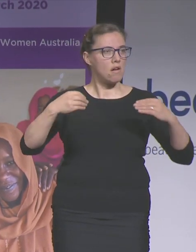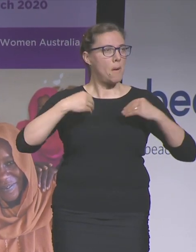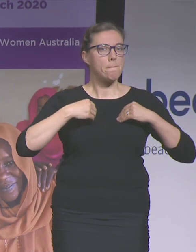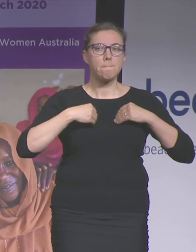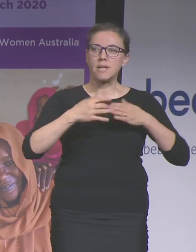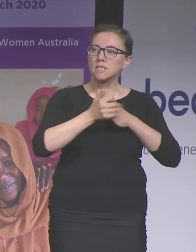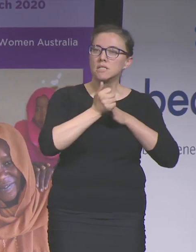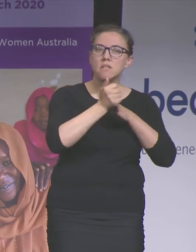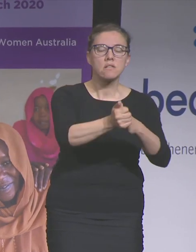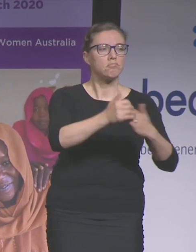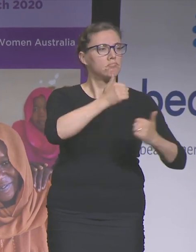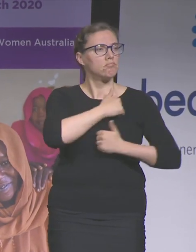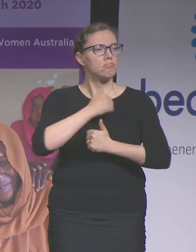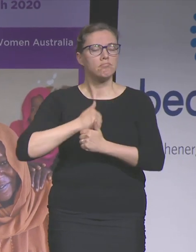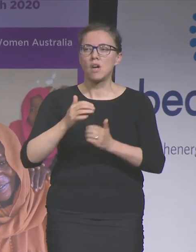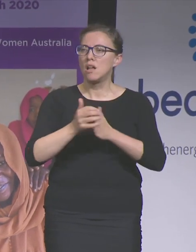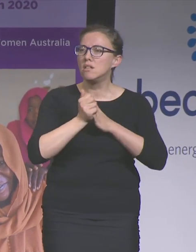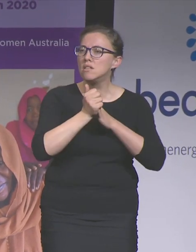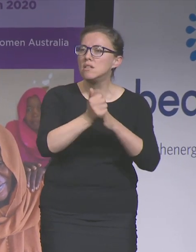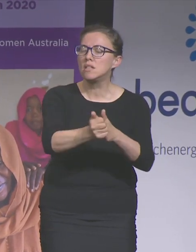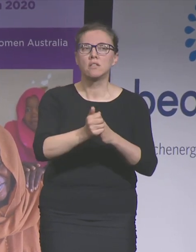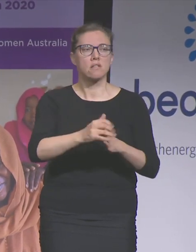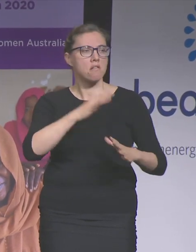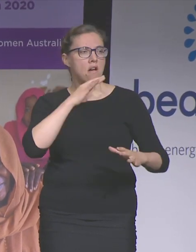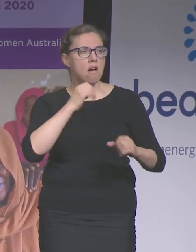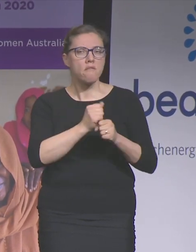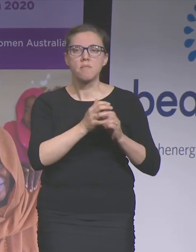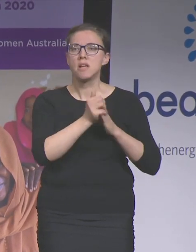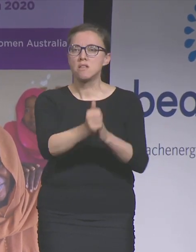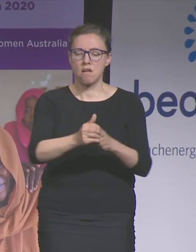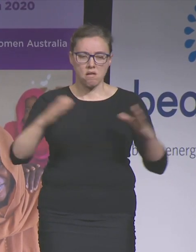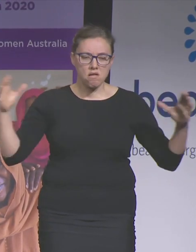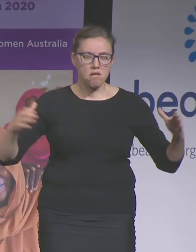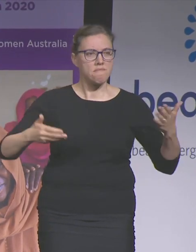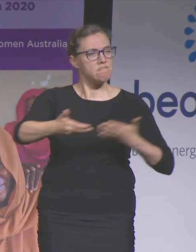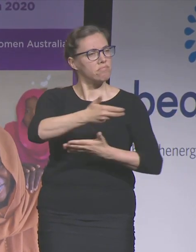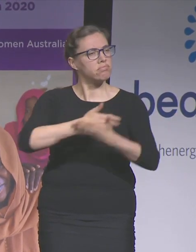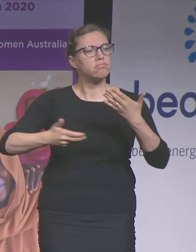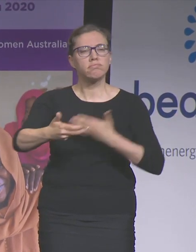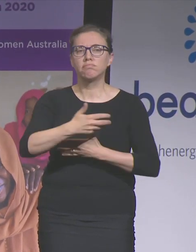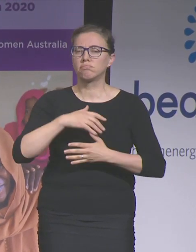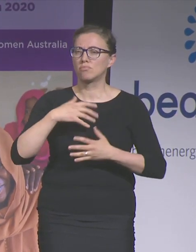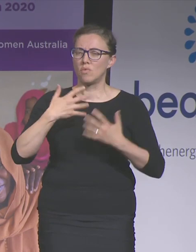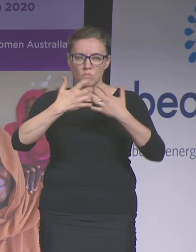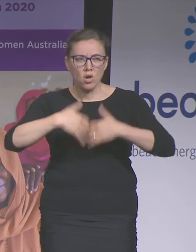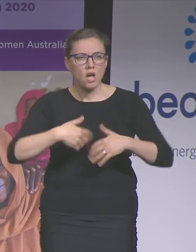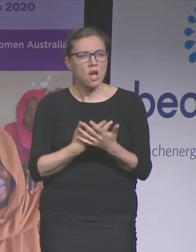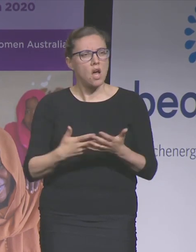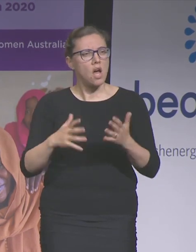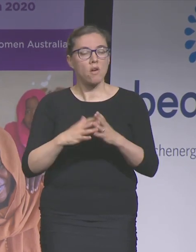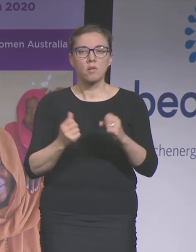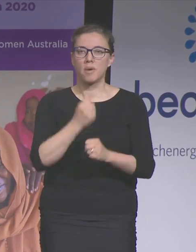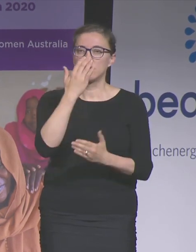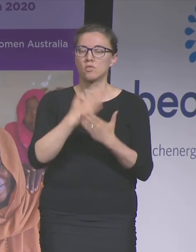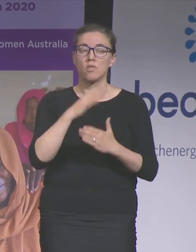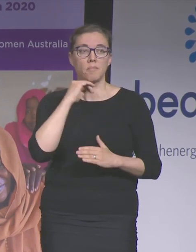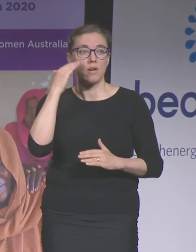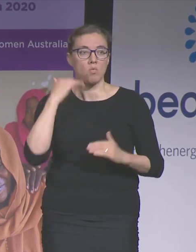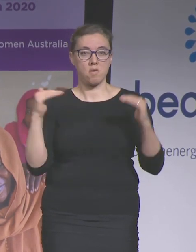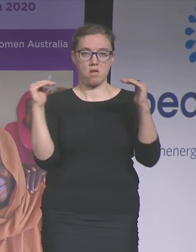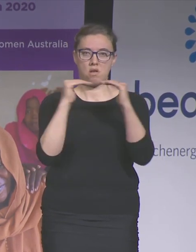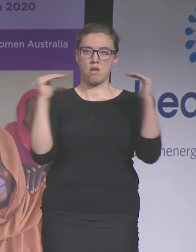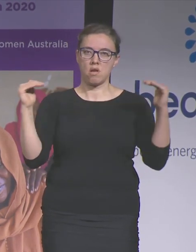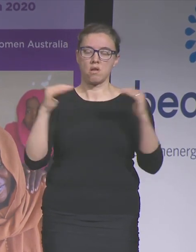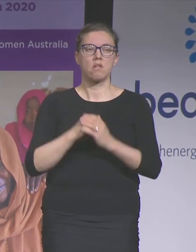and Defence Force chiefs to address gender inequality in Australia and beyond. As Australia's longest serving sex